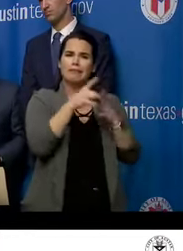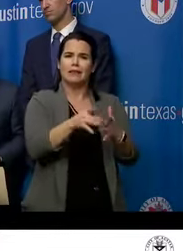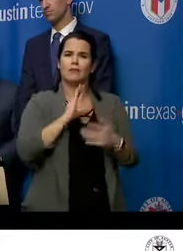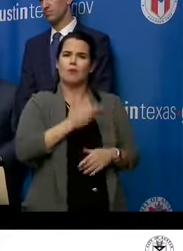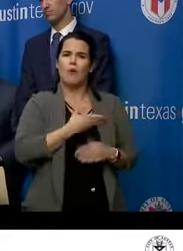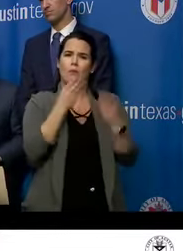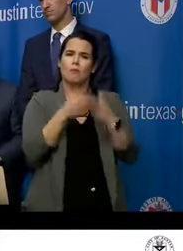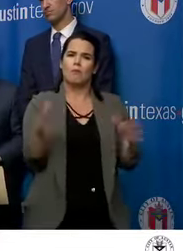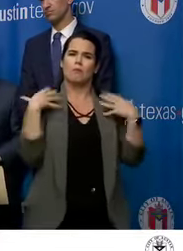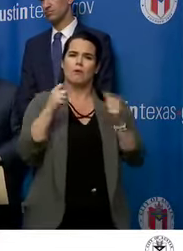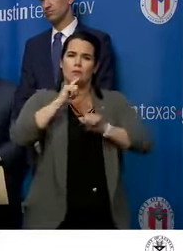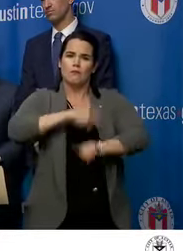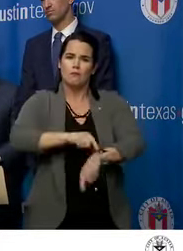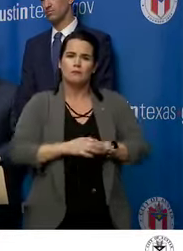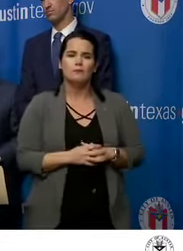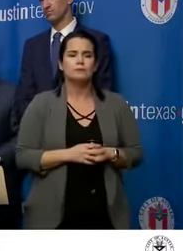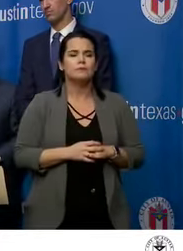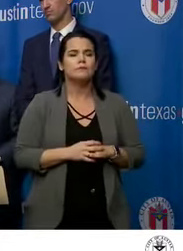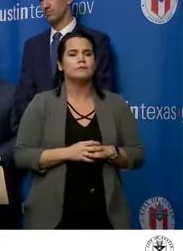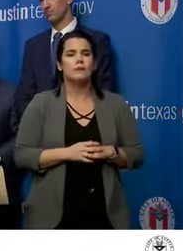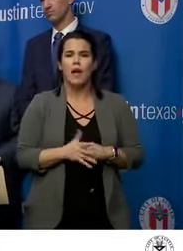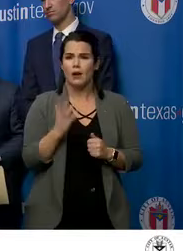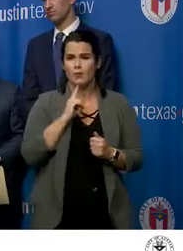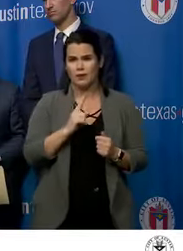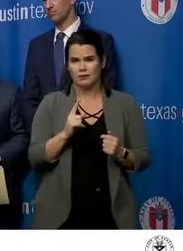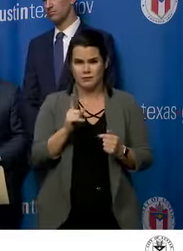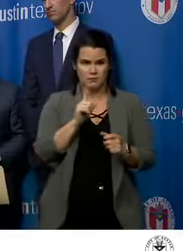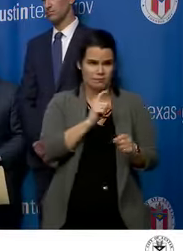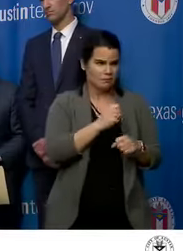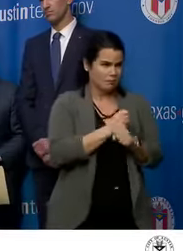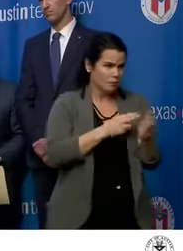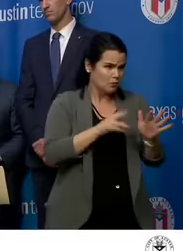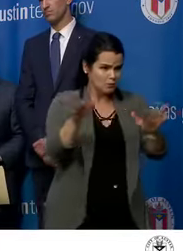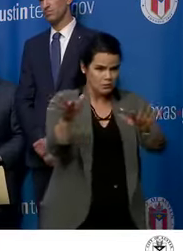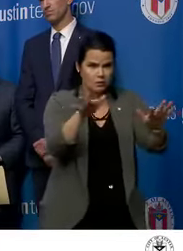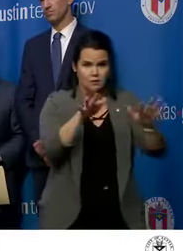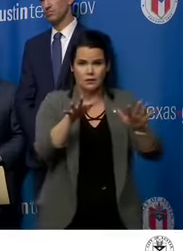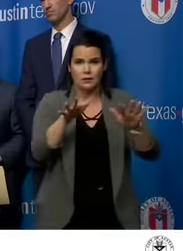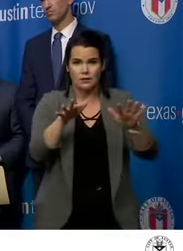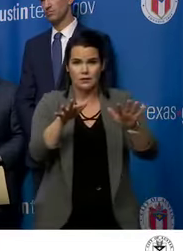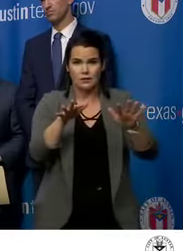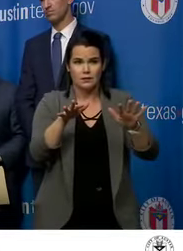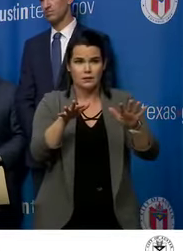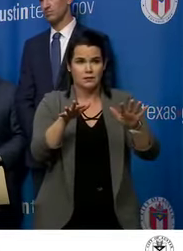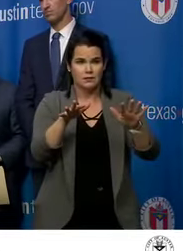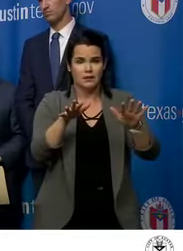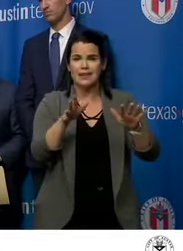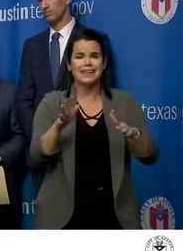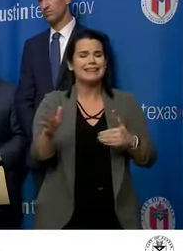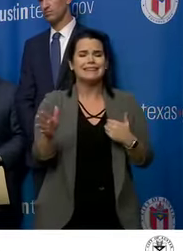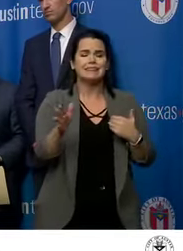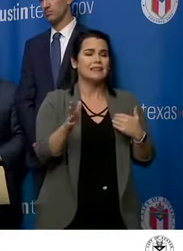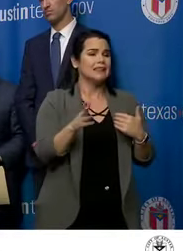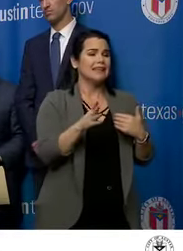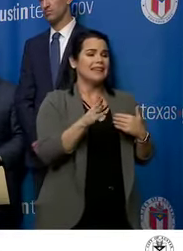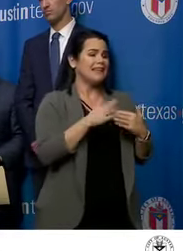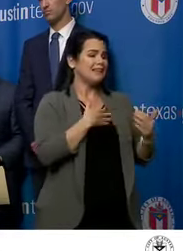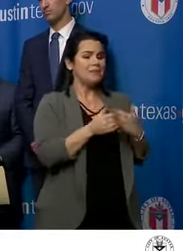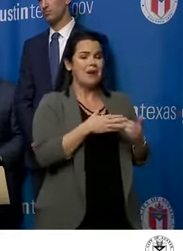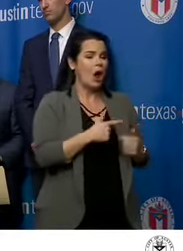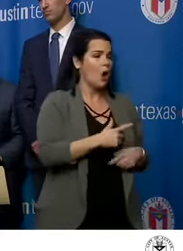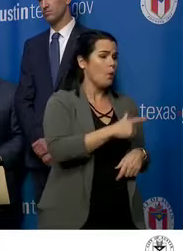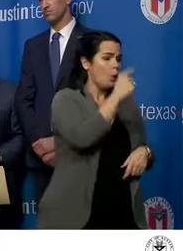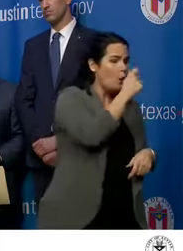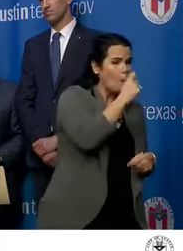health response. And I do want to assure folks that even when we are not in cold flu and COVID-19